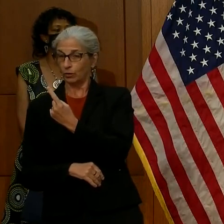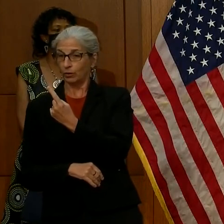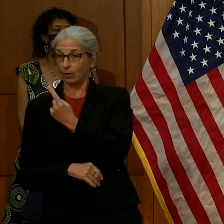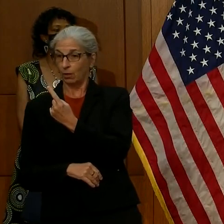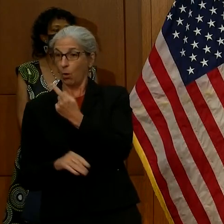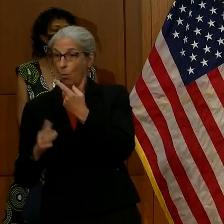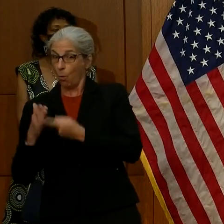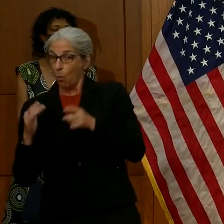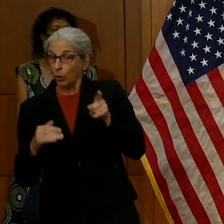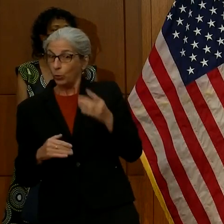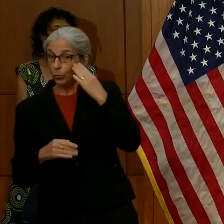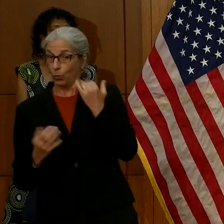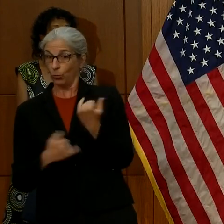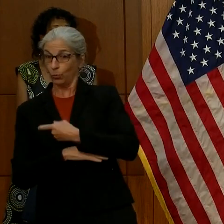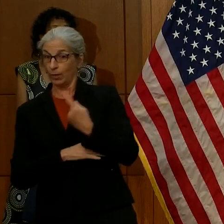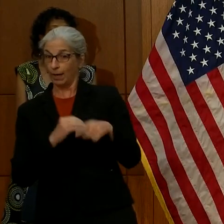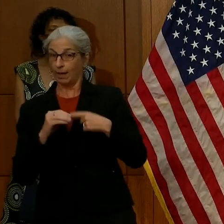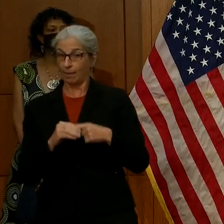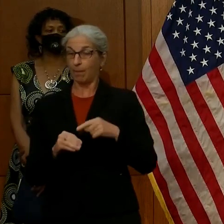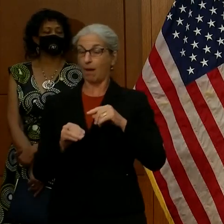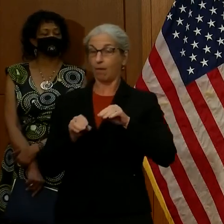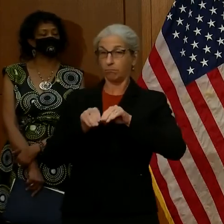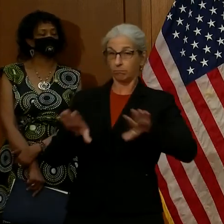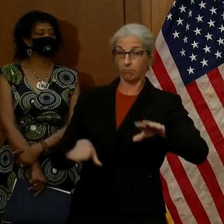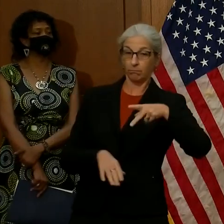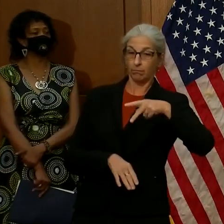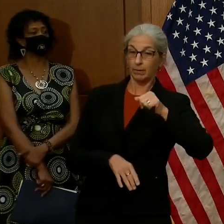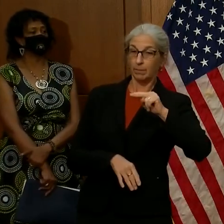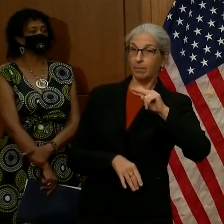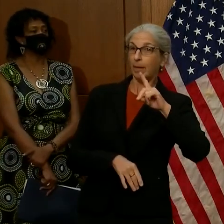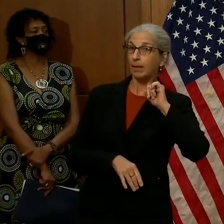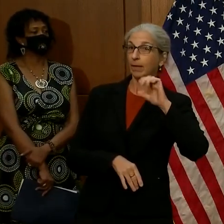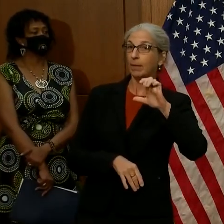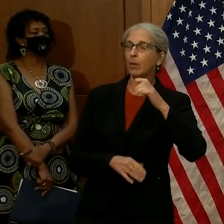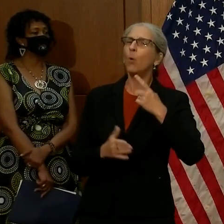COVID-19 and the pandemic, what would you have done differently then?